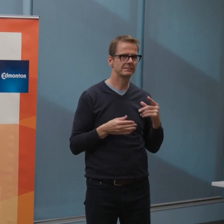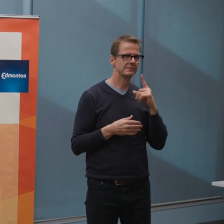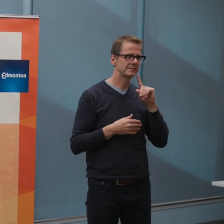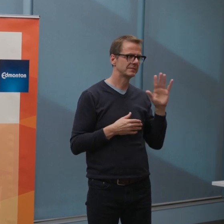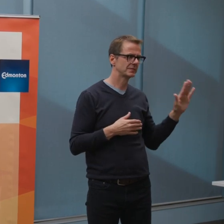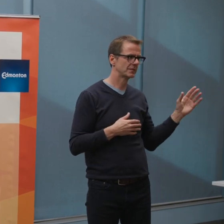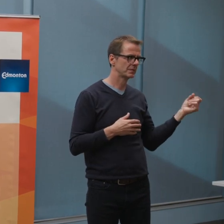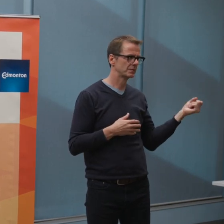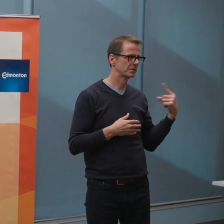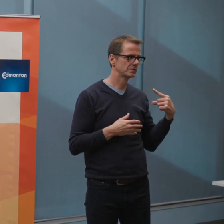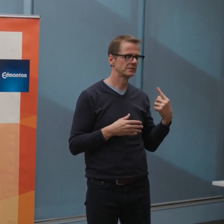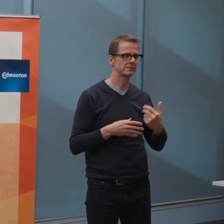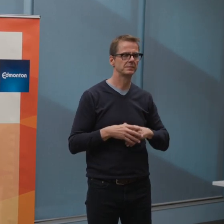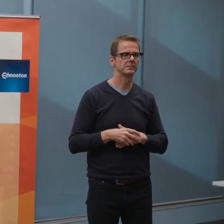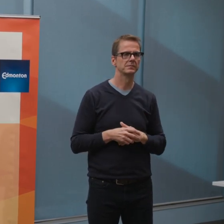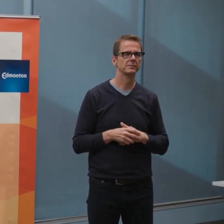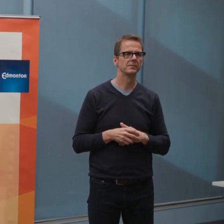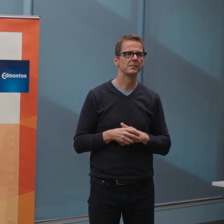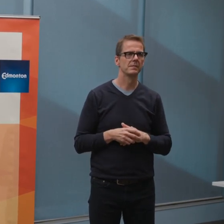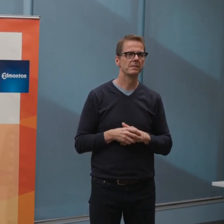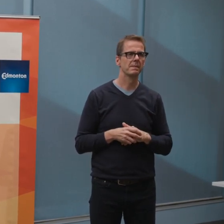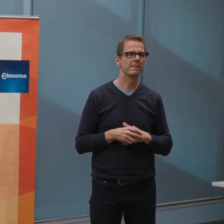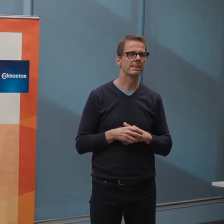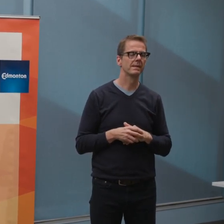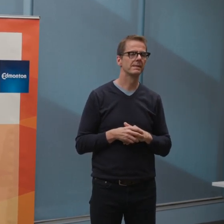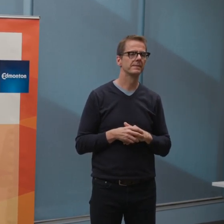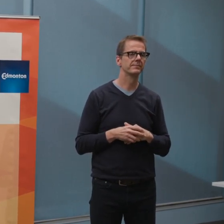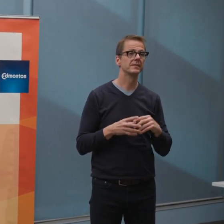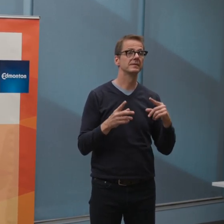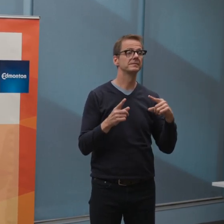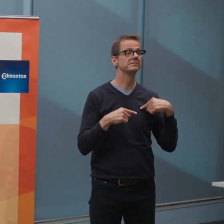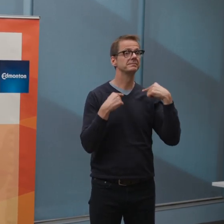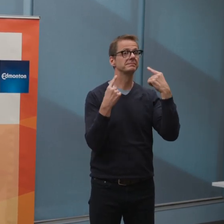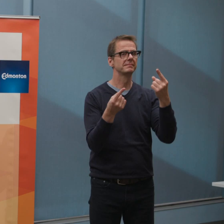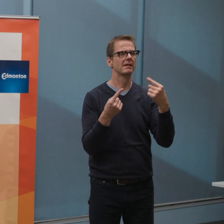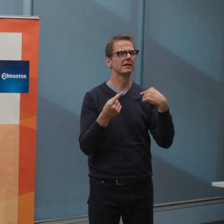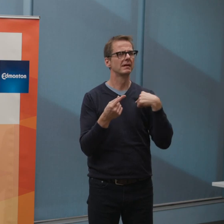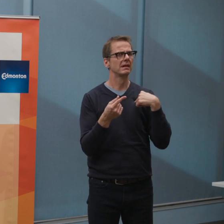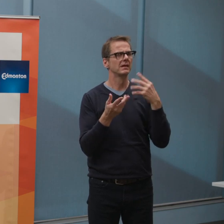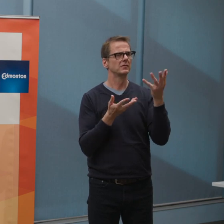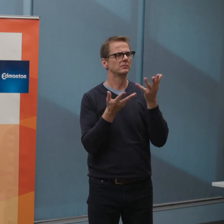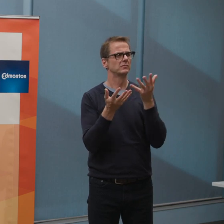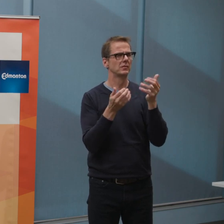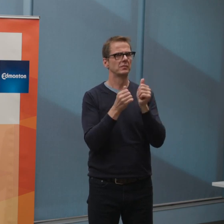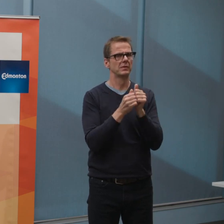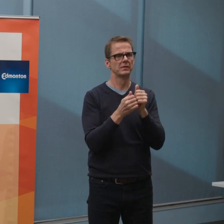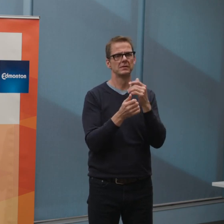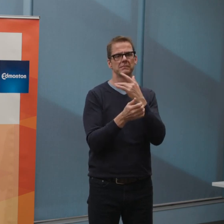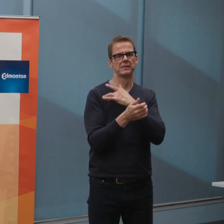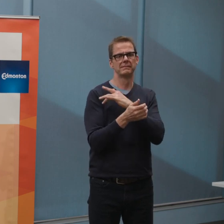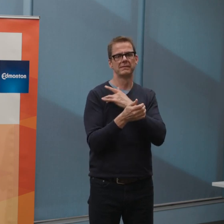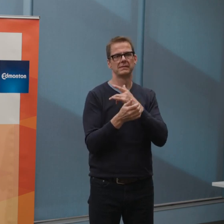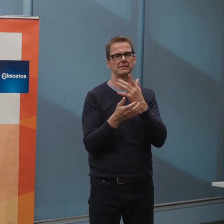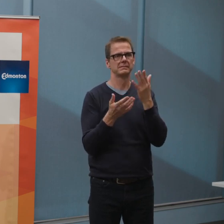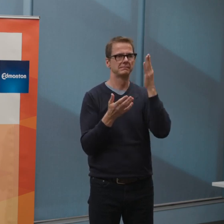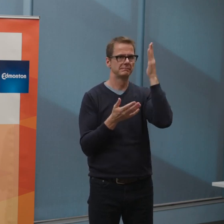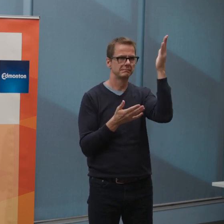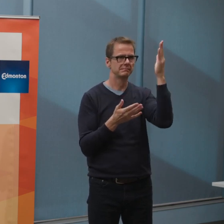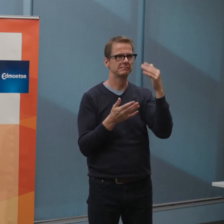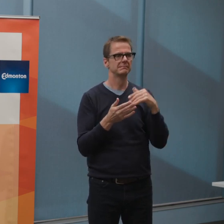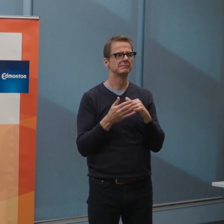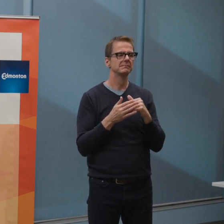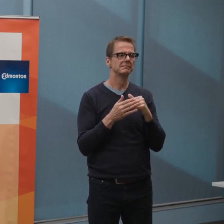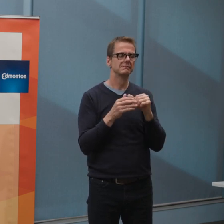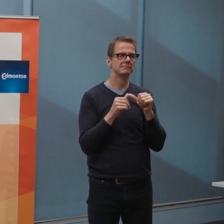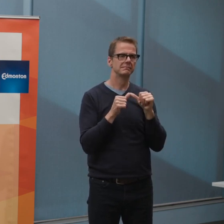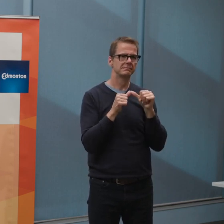with our provincial partners to get more clarity around specific protocols or or guidelines associated with some